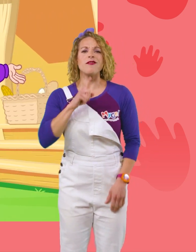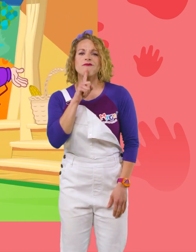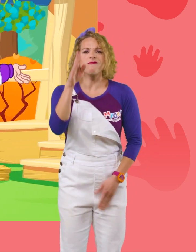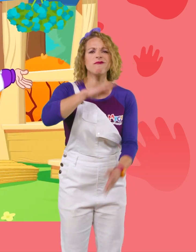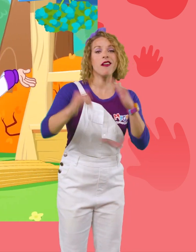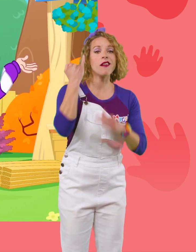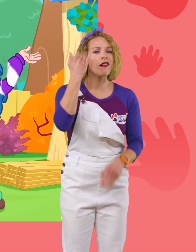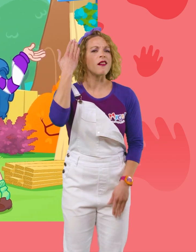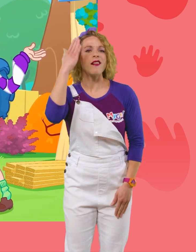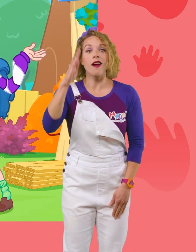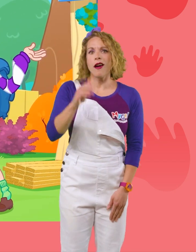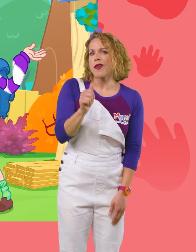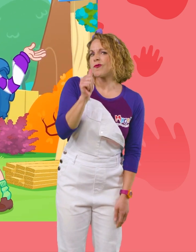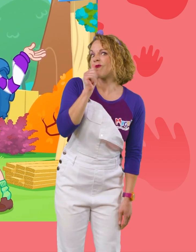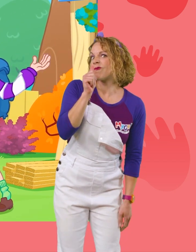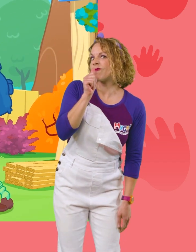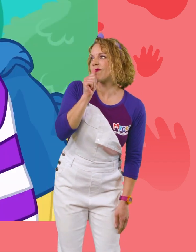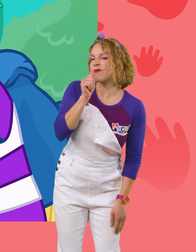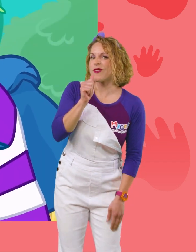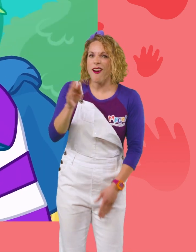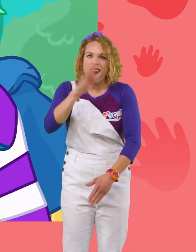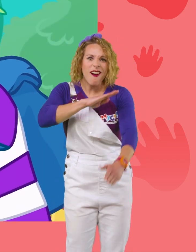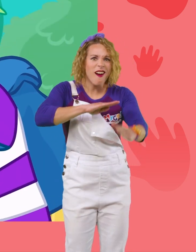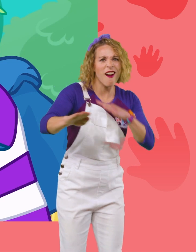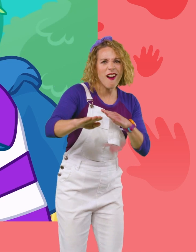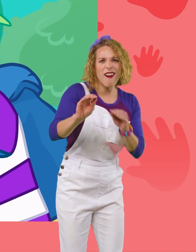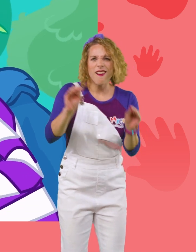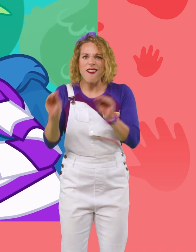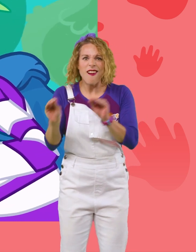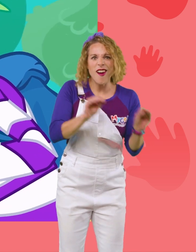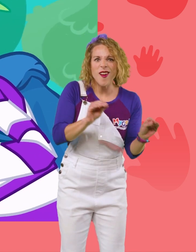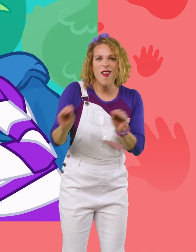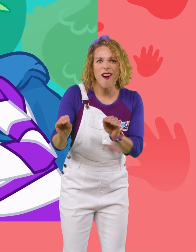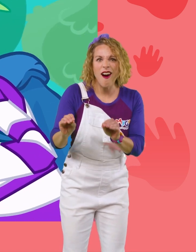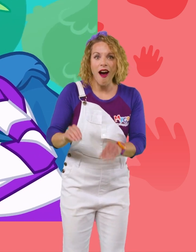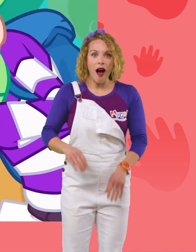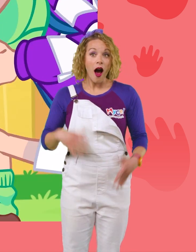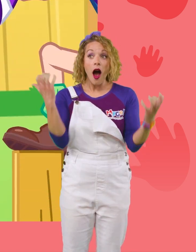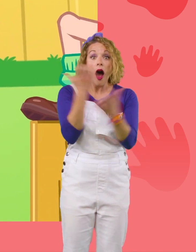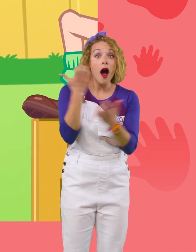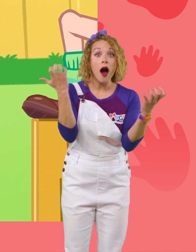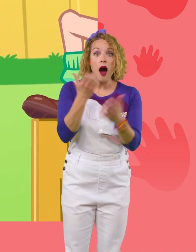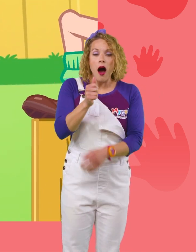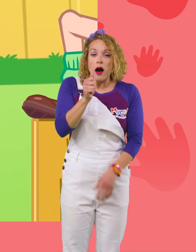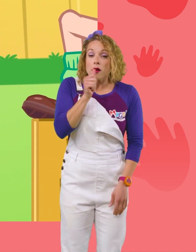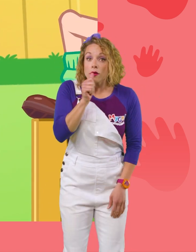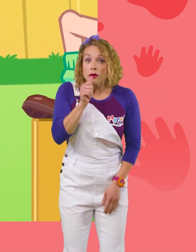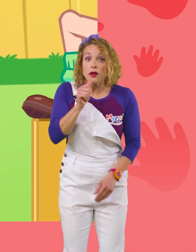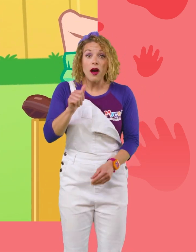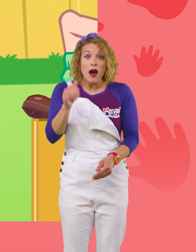ninja if he doesn't know the super secret ninja move? Wow! What's the super secret